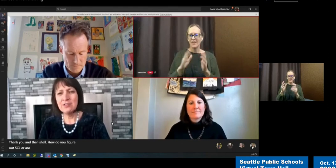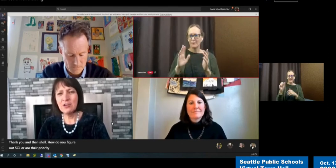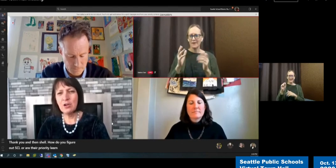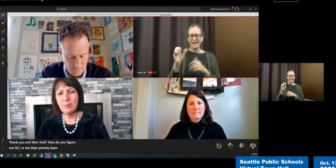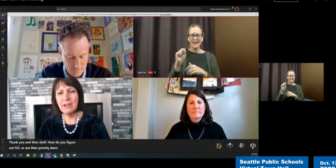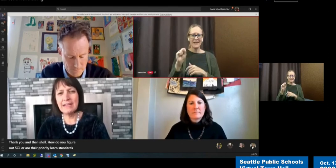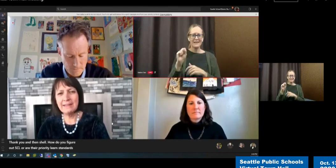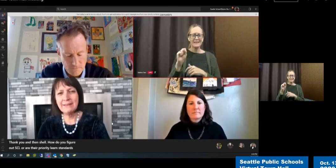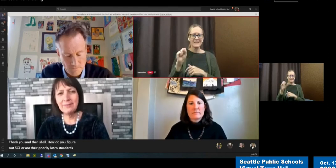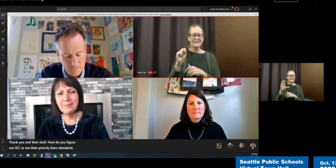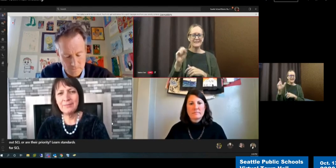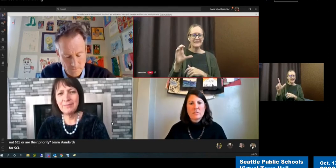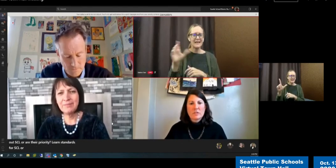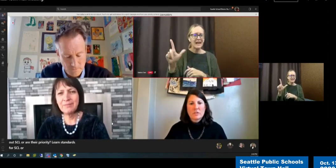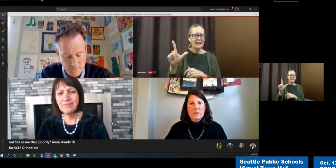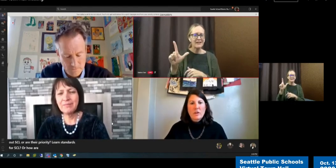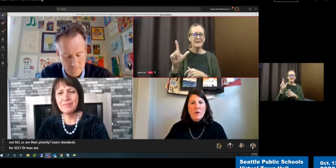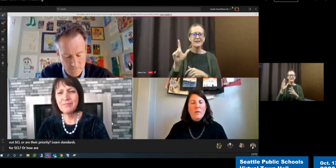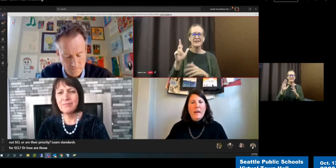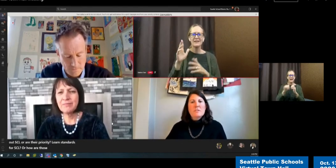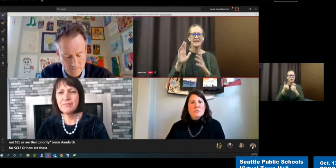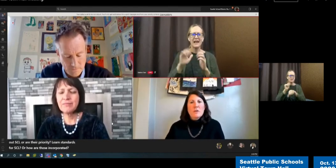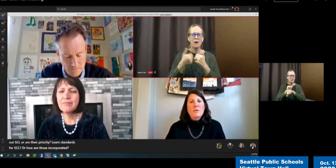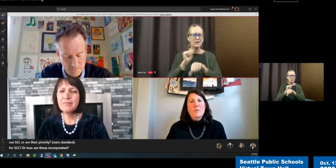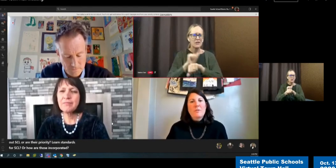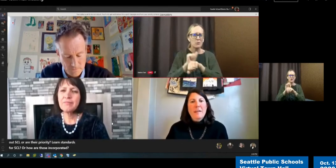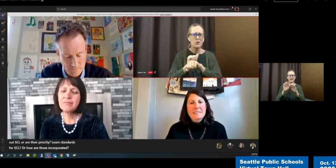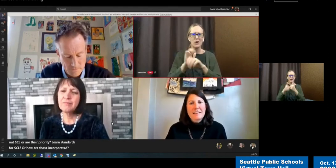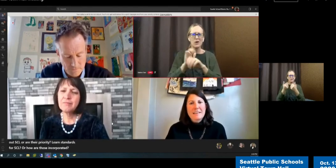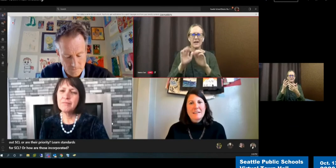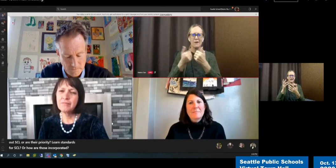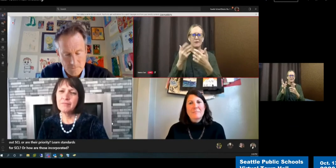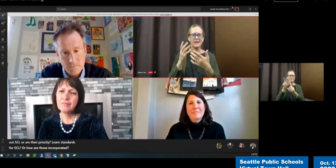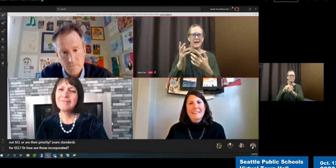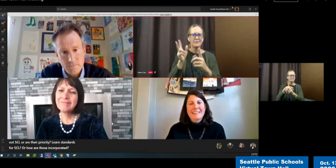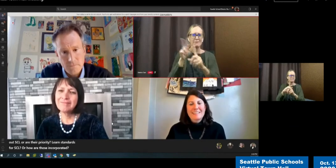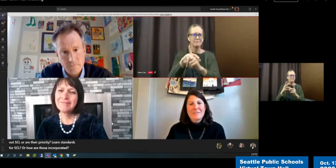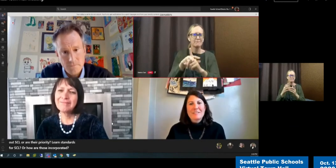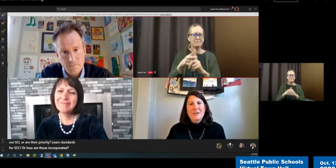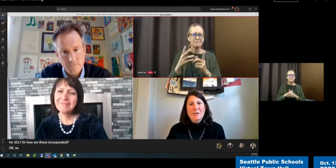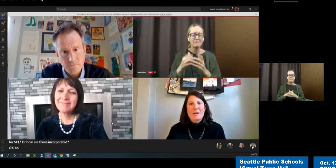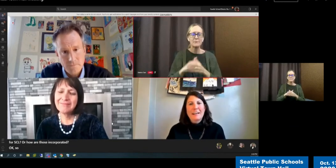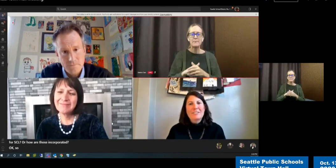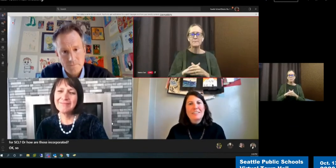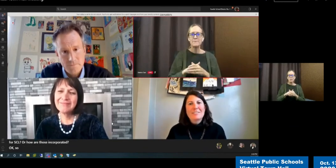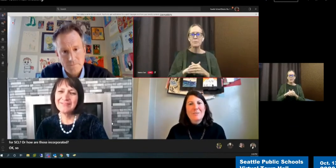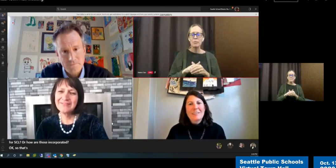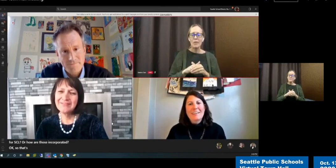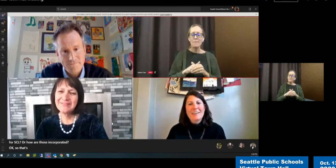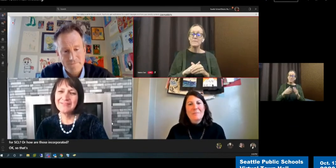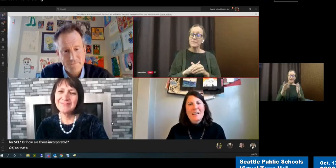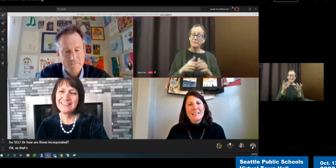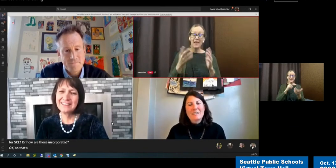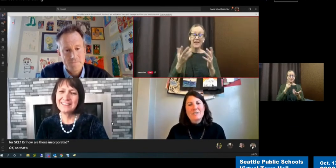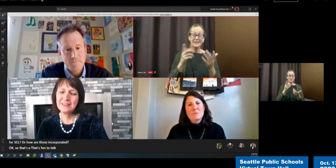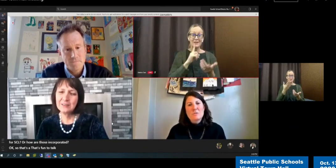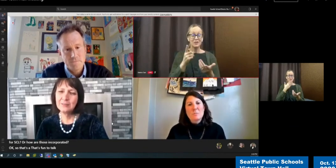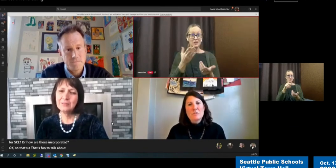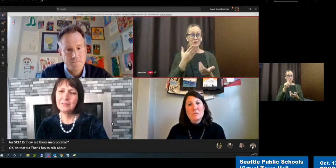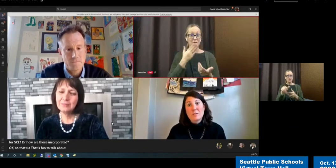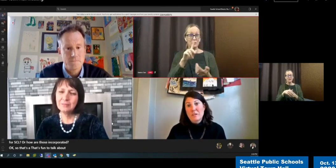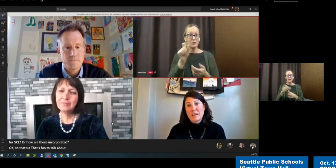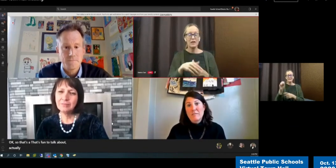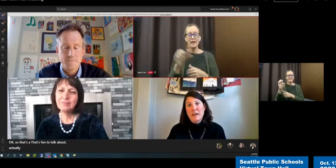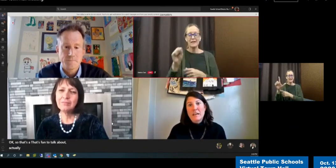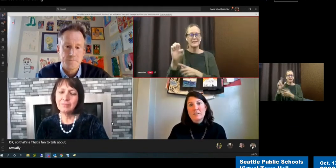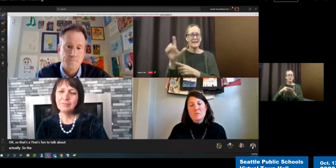are those incorporated? Okay, so that's, that's fun to talk about actually. So the SEL is social emotional